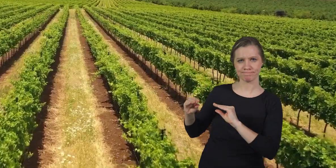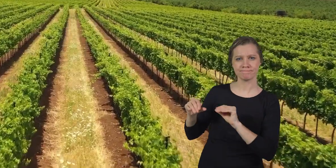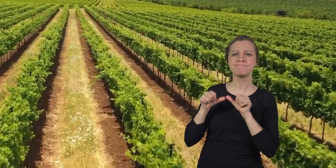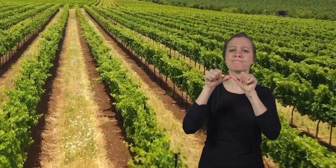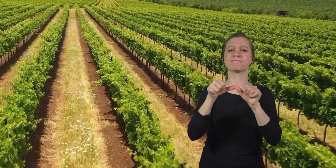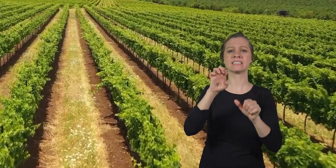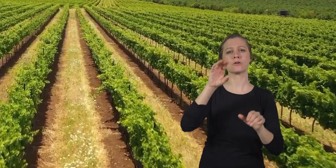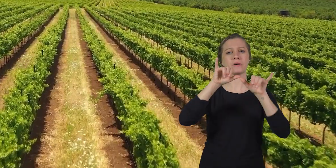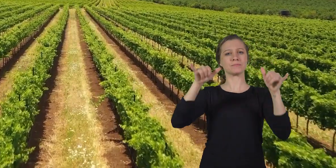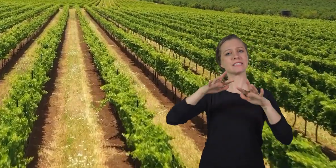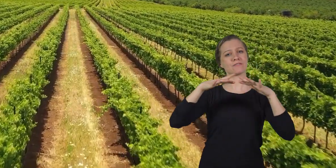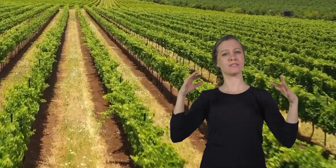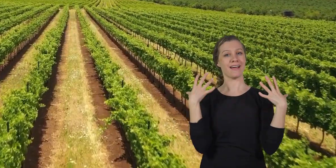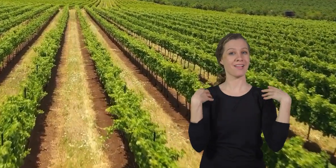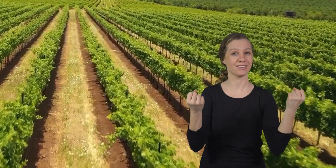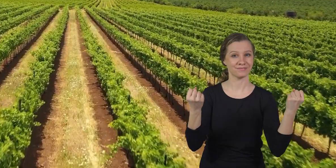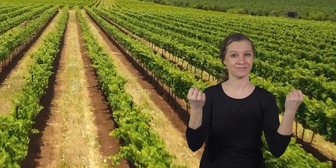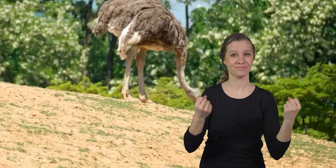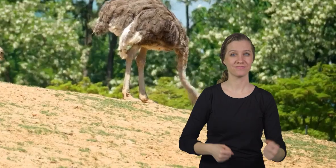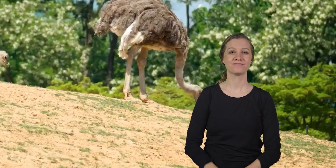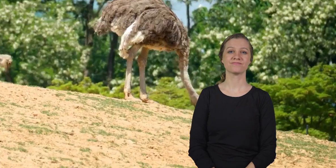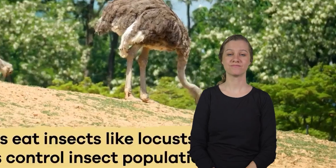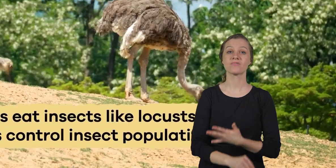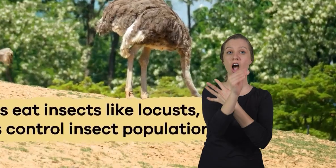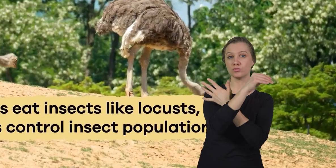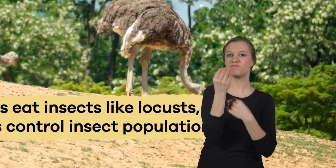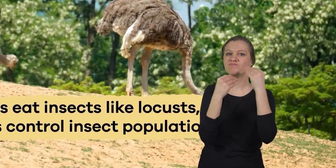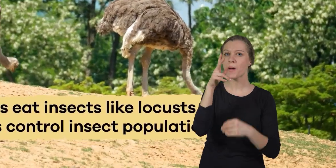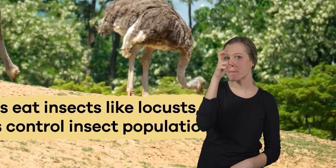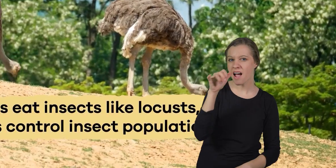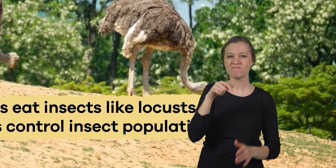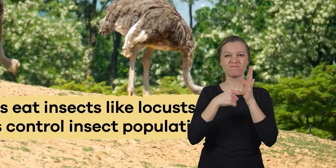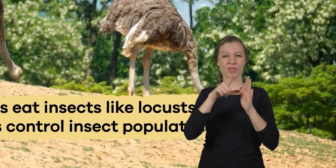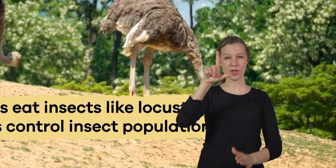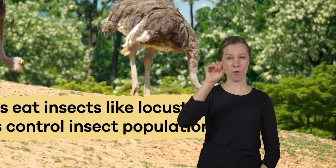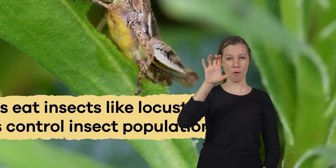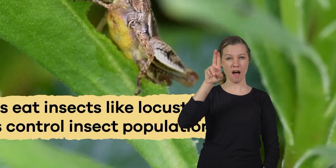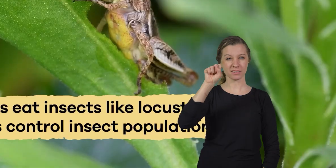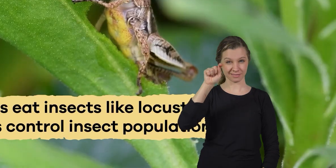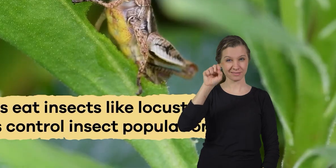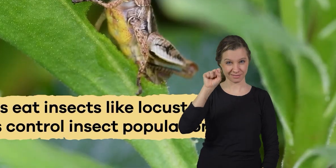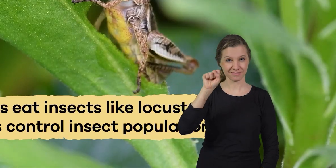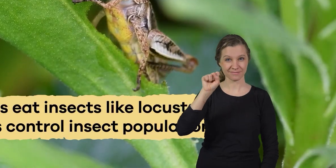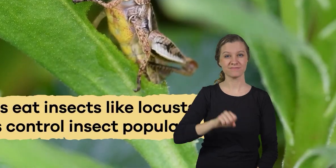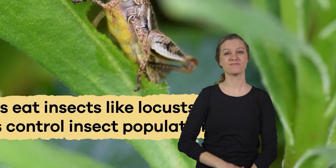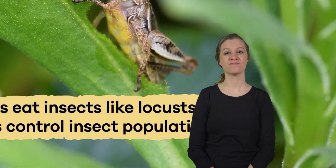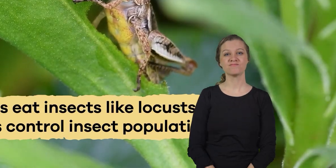ecosystems diverse and healthy. Also, ostriches eat insects, like locusts, which helps